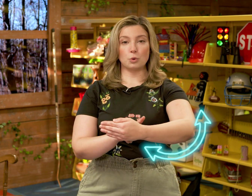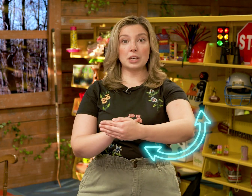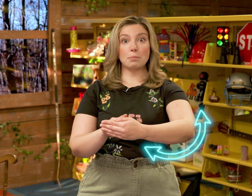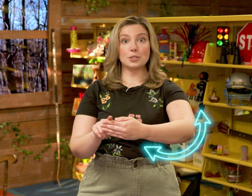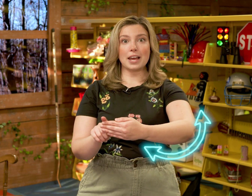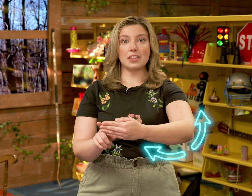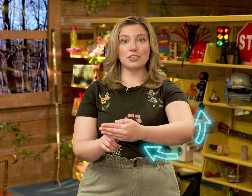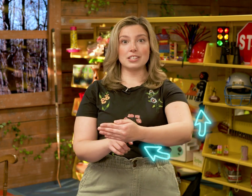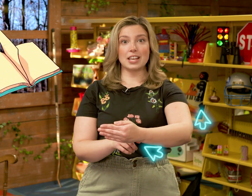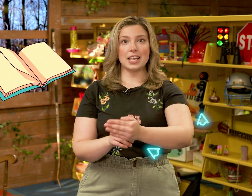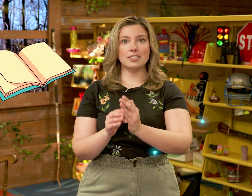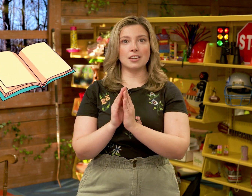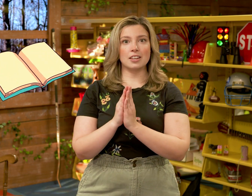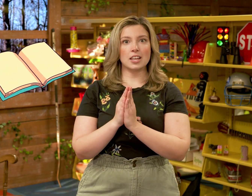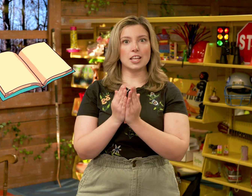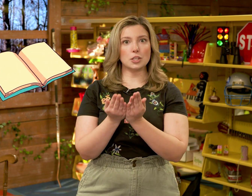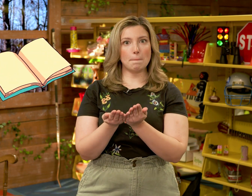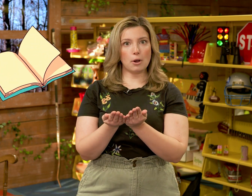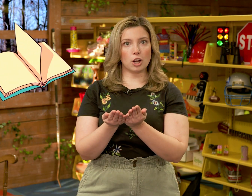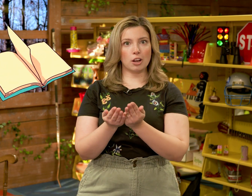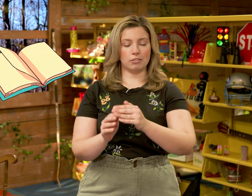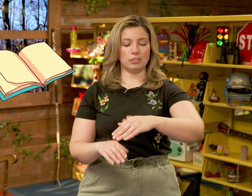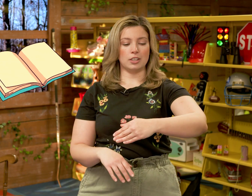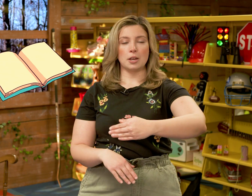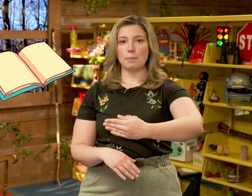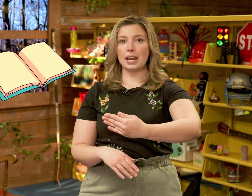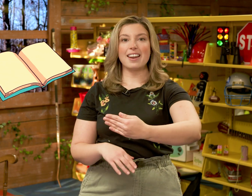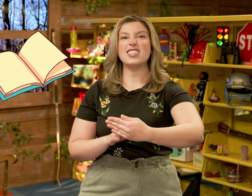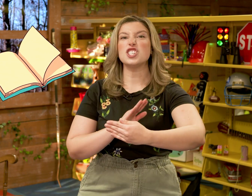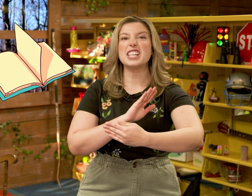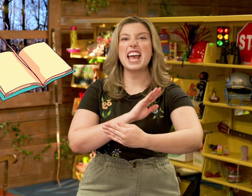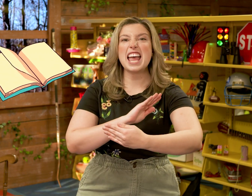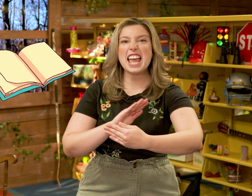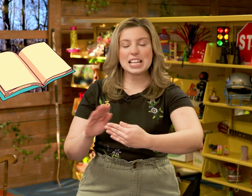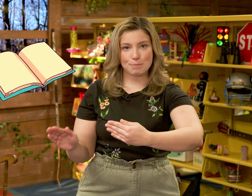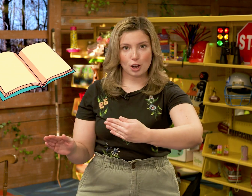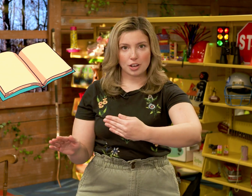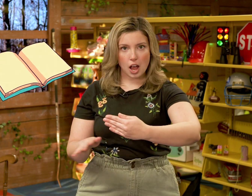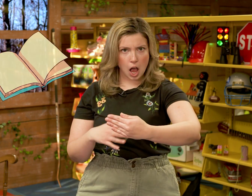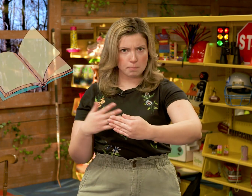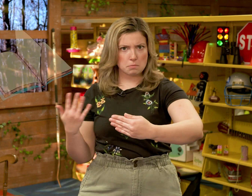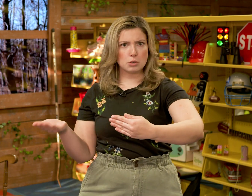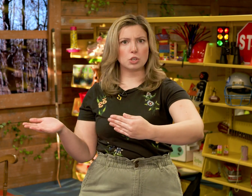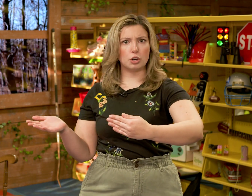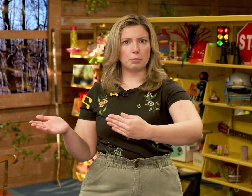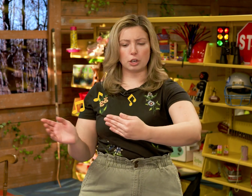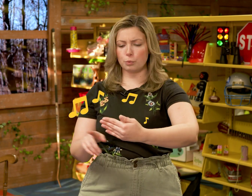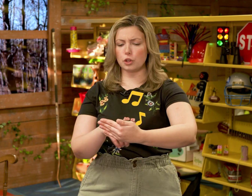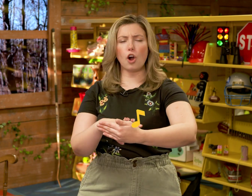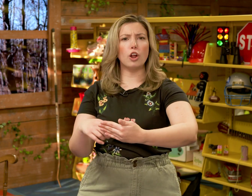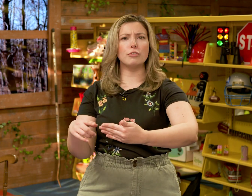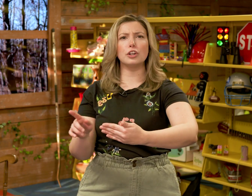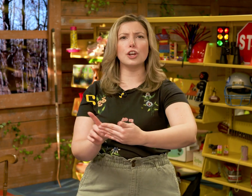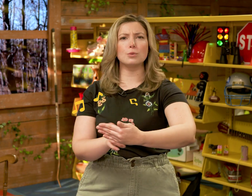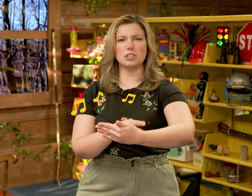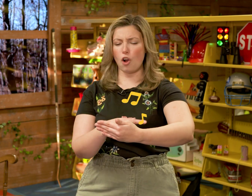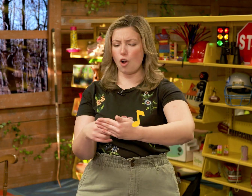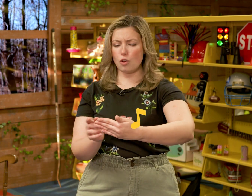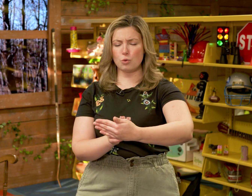we're going to pretend that this hand is a book. But not just any book. A musical book with all of our notes and all the